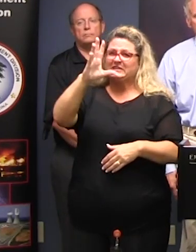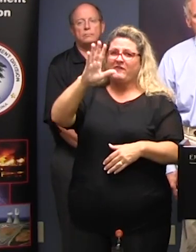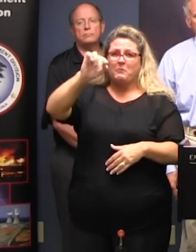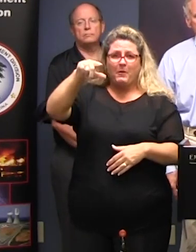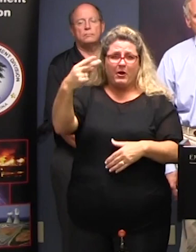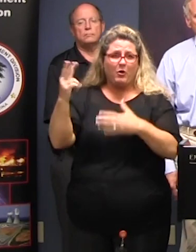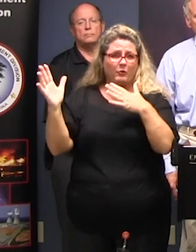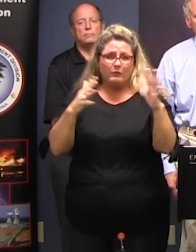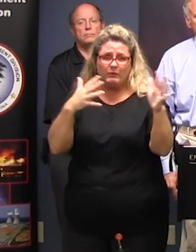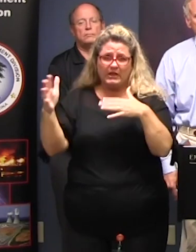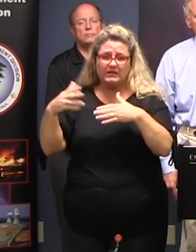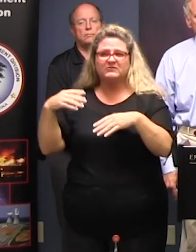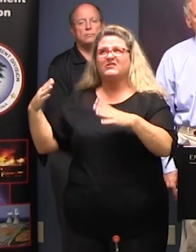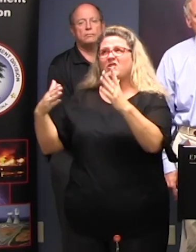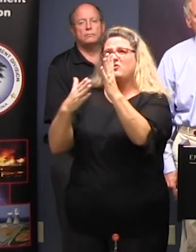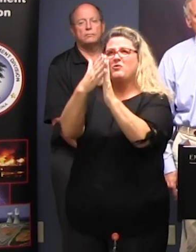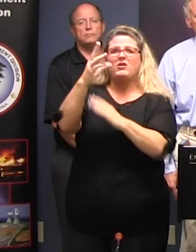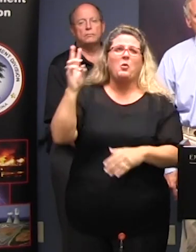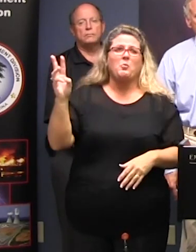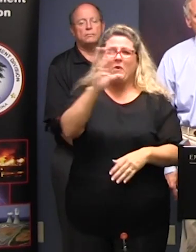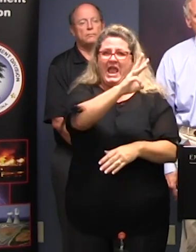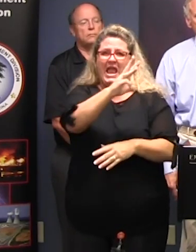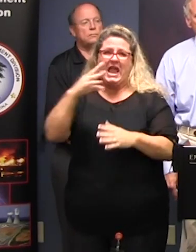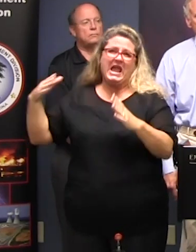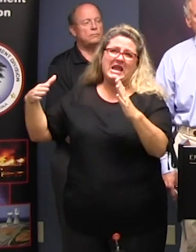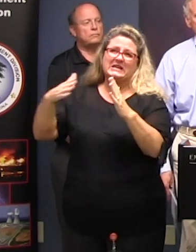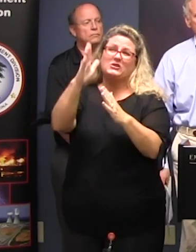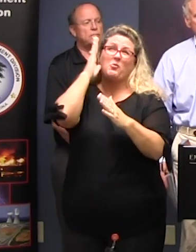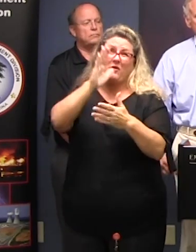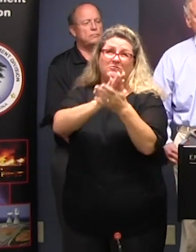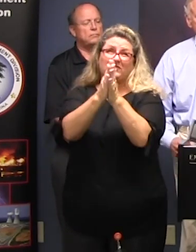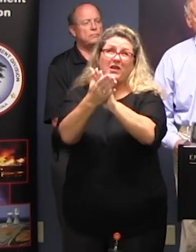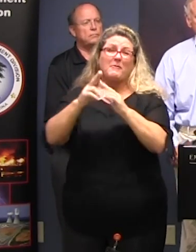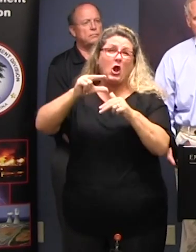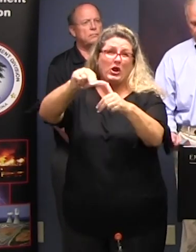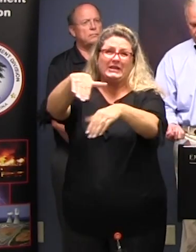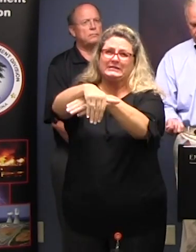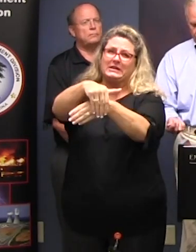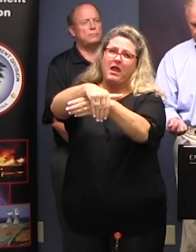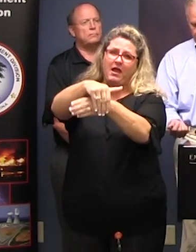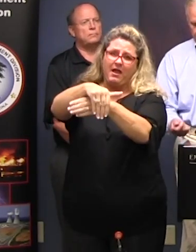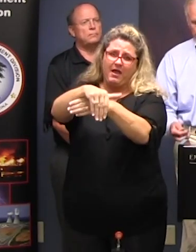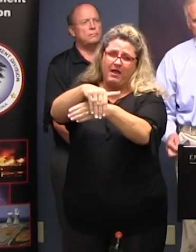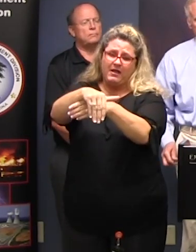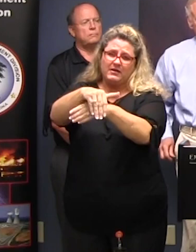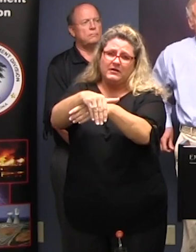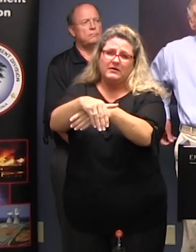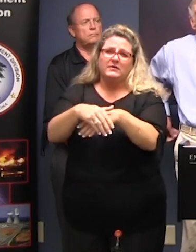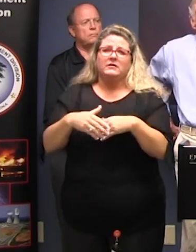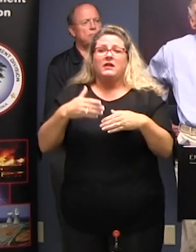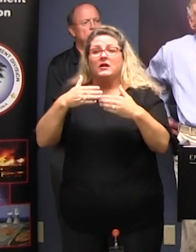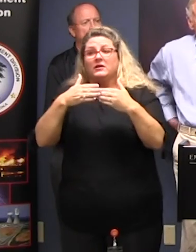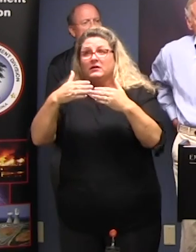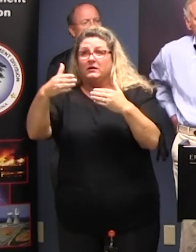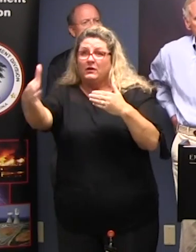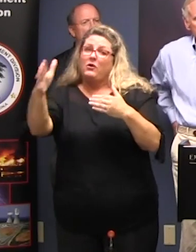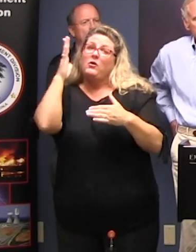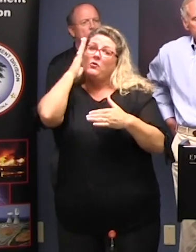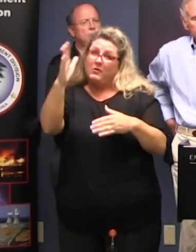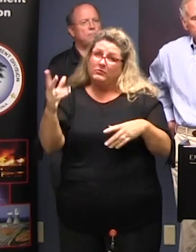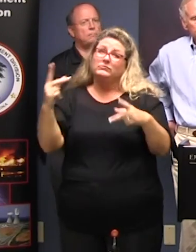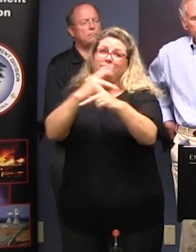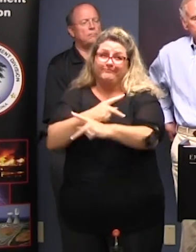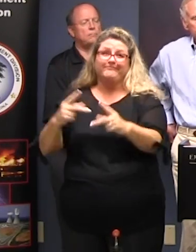continue on a westerly track and I expect it to strengthen back to a hurricane tonight after that point rapid intensification is